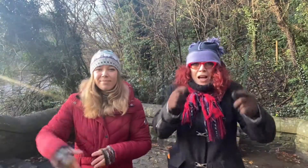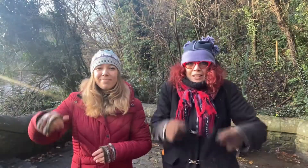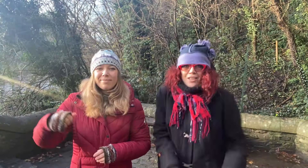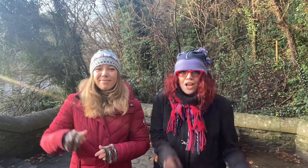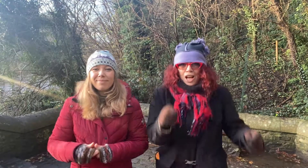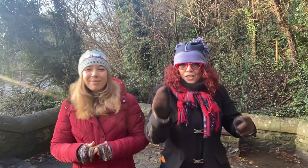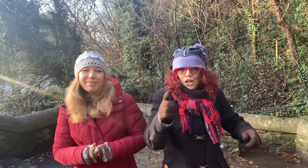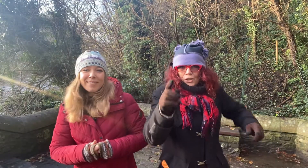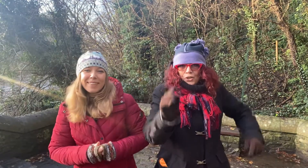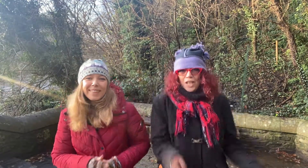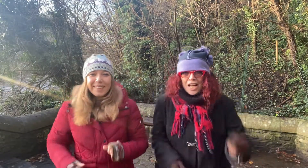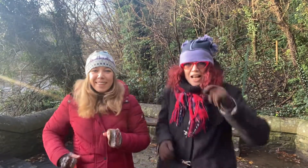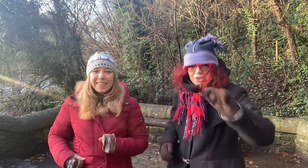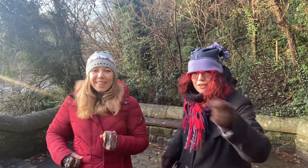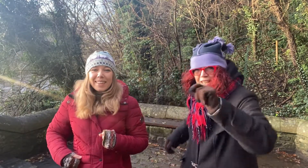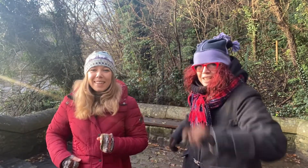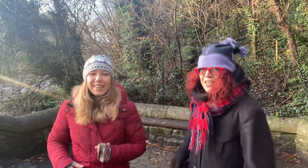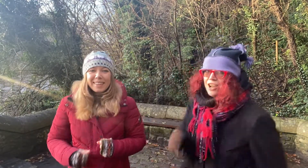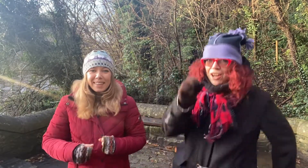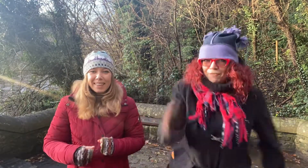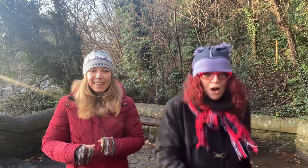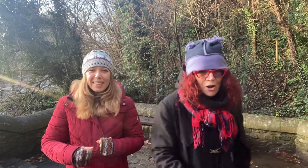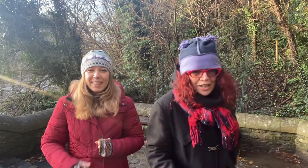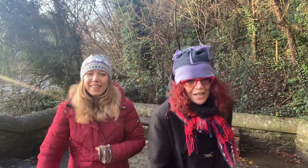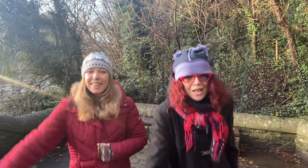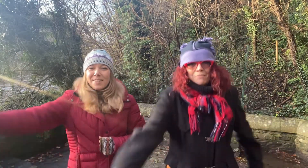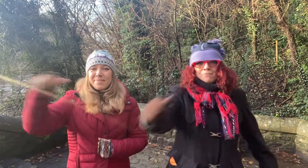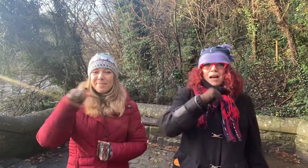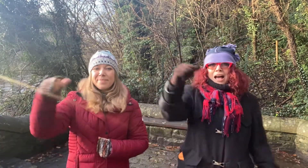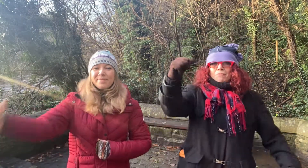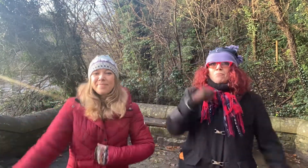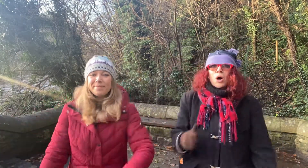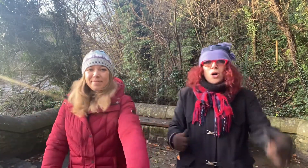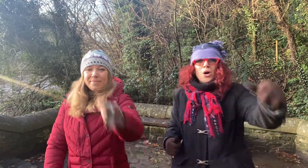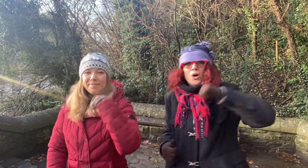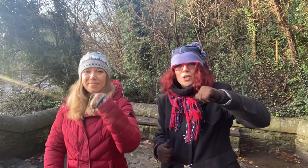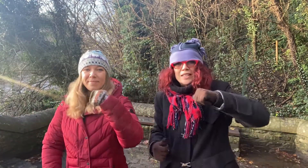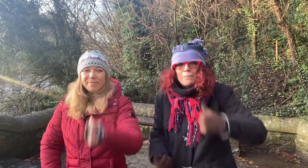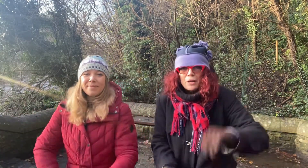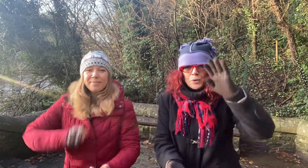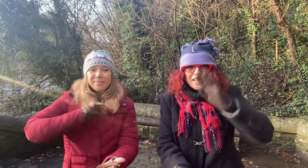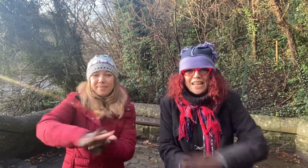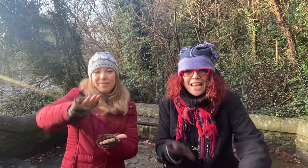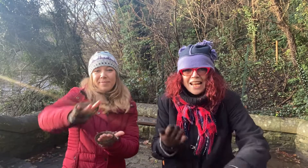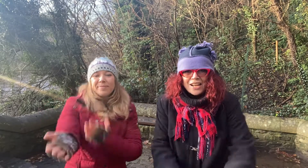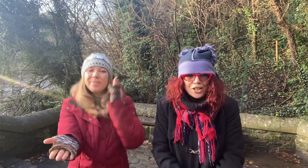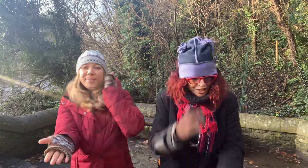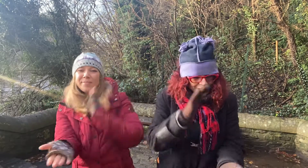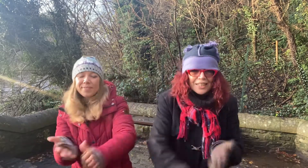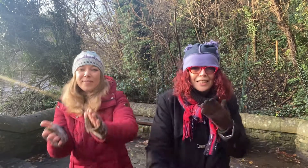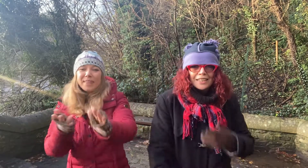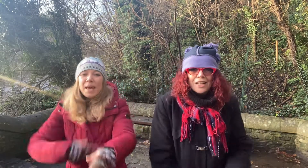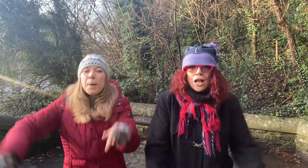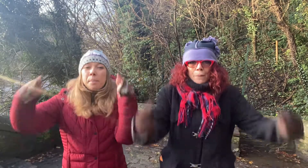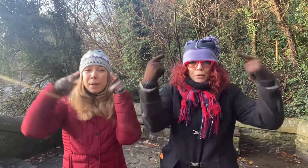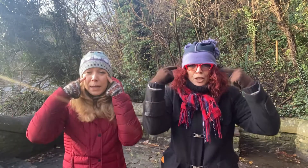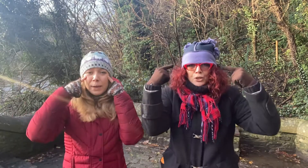one, a two, a three, a four. Mama's a millionaire. Blue